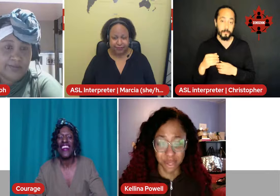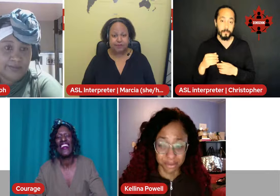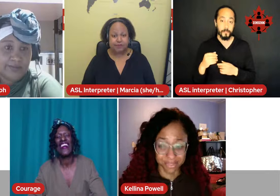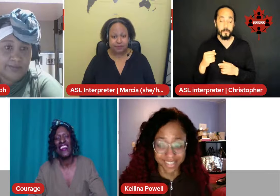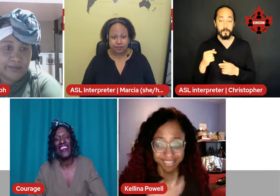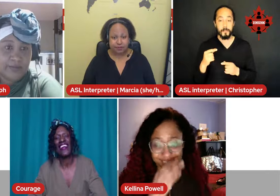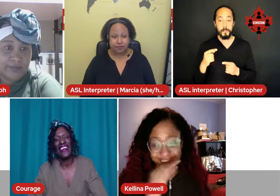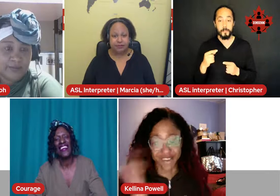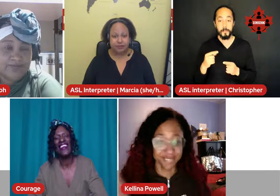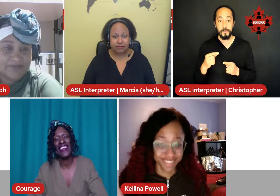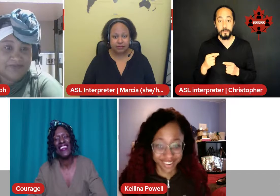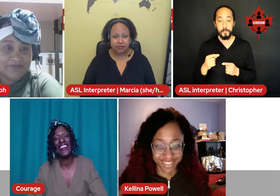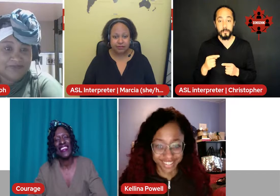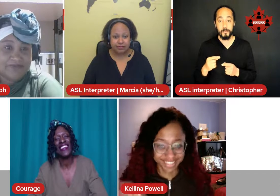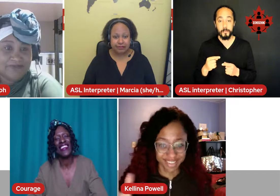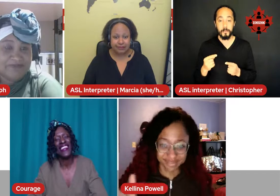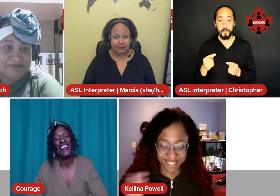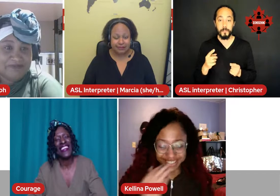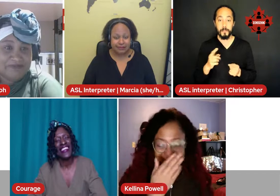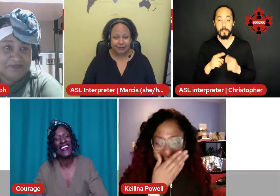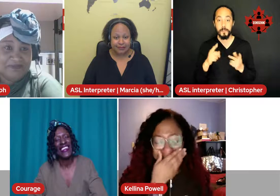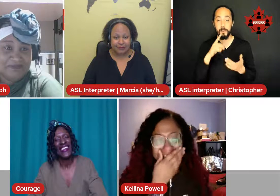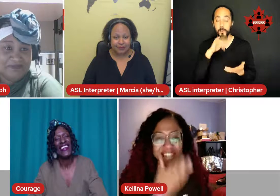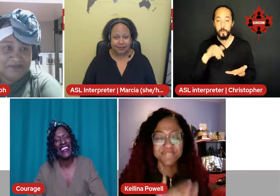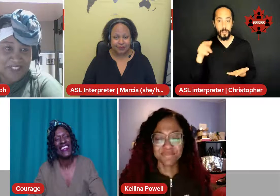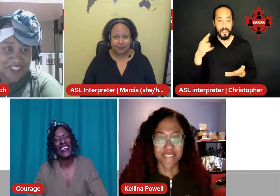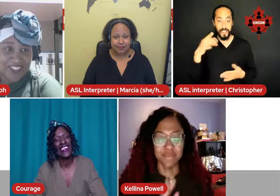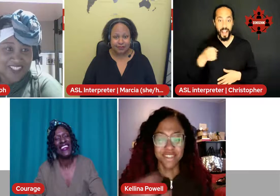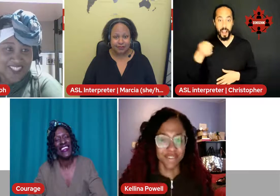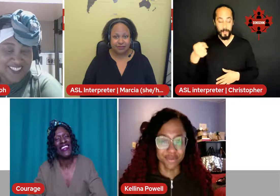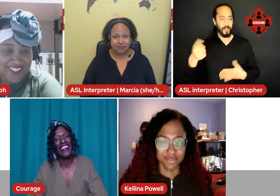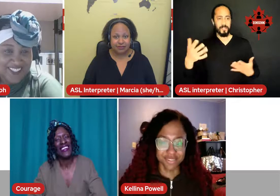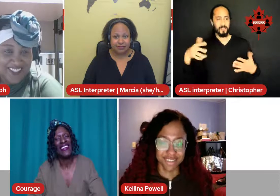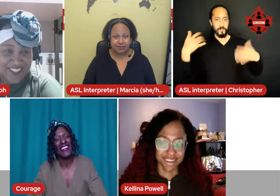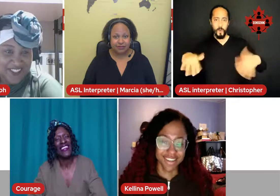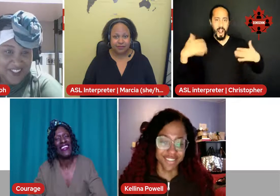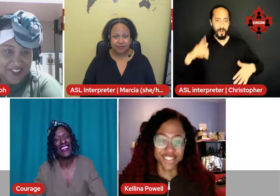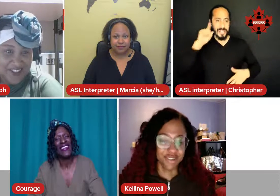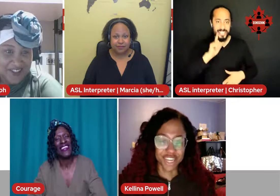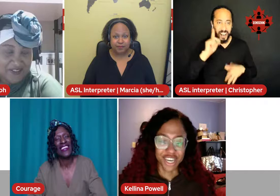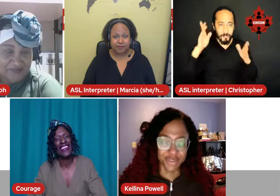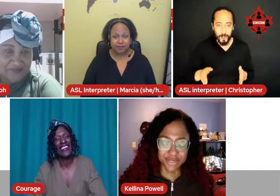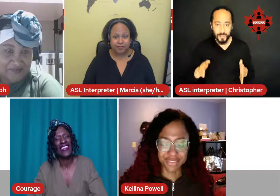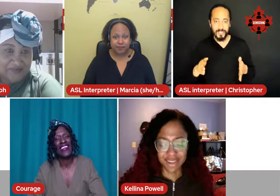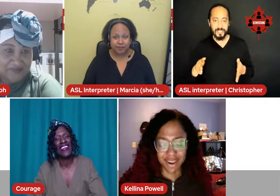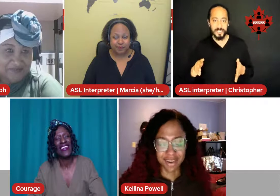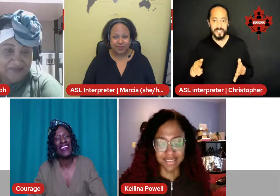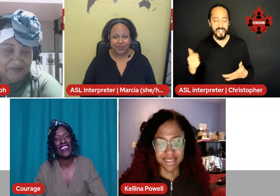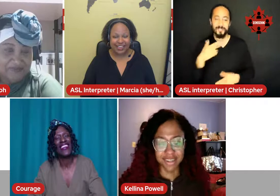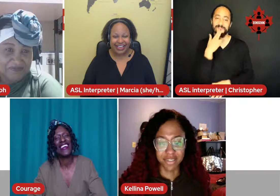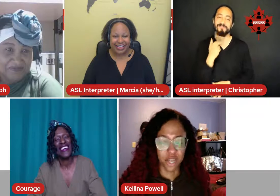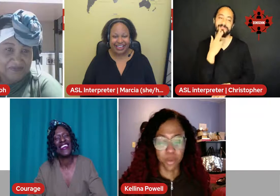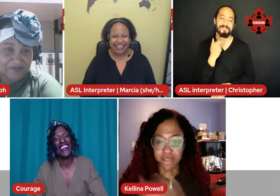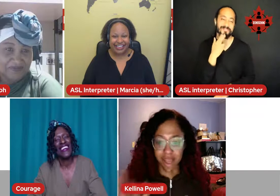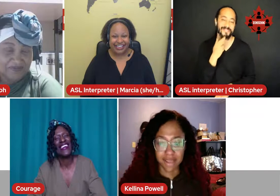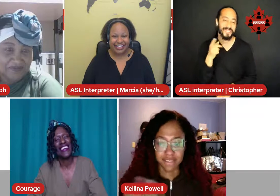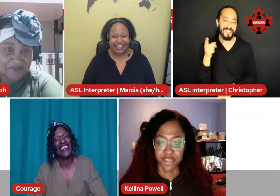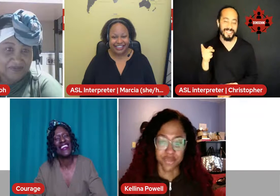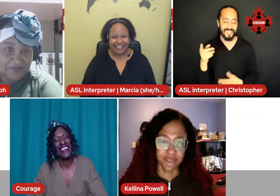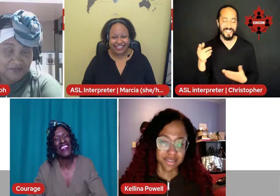found me. They're like, oh my God, like a deaf person. Oh my God. It was so cute. And they quickly asked if I knew how